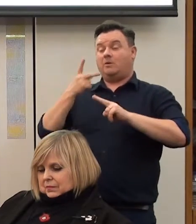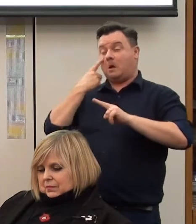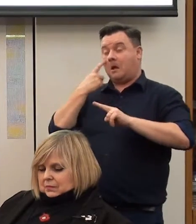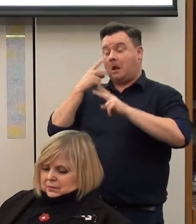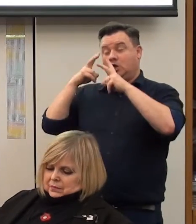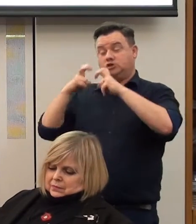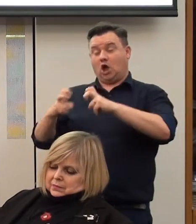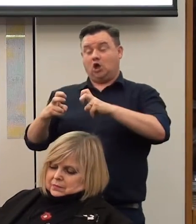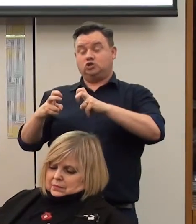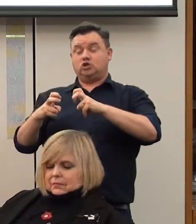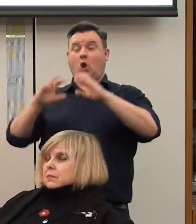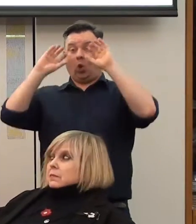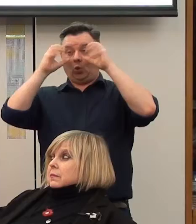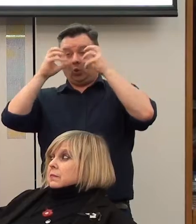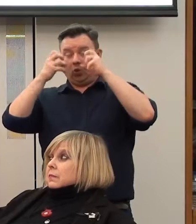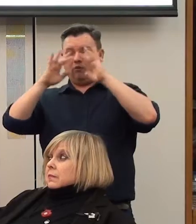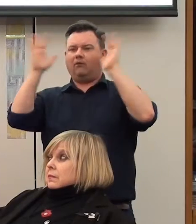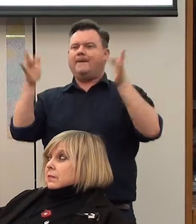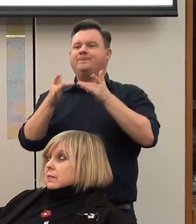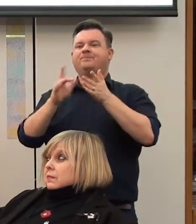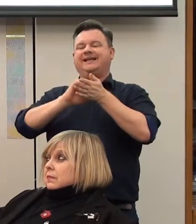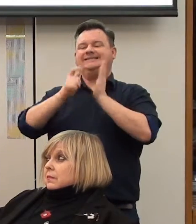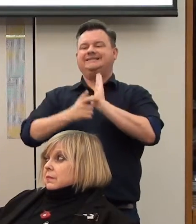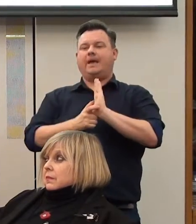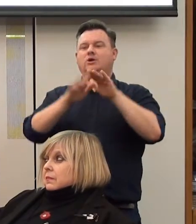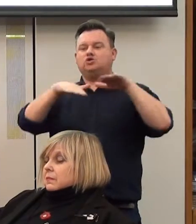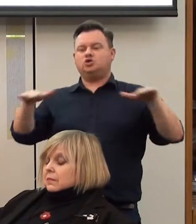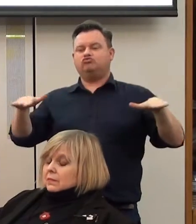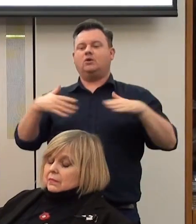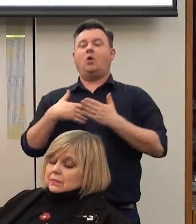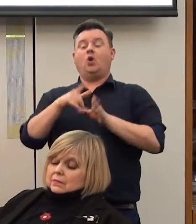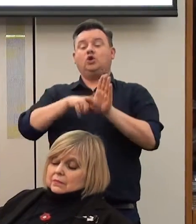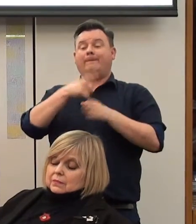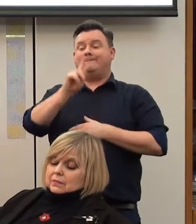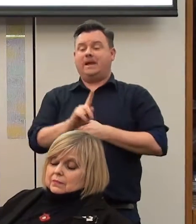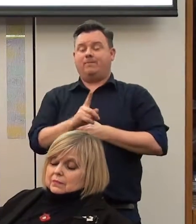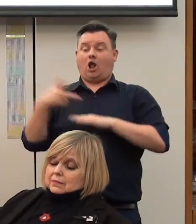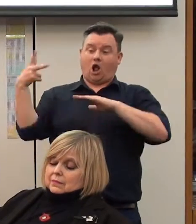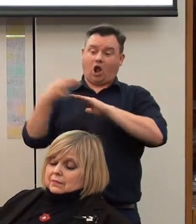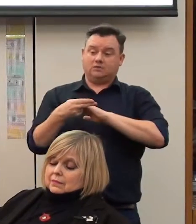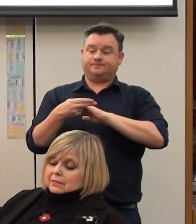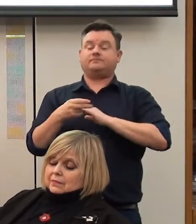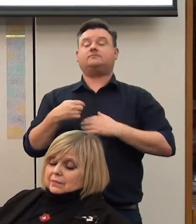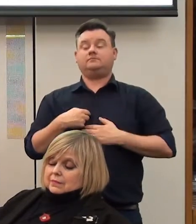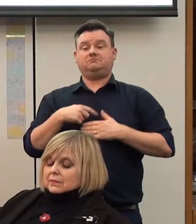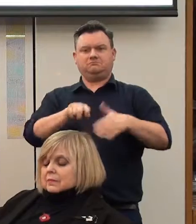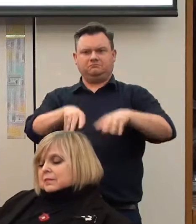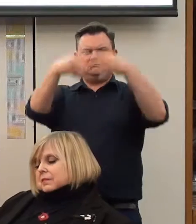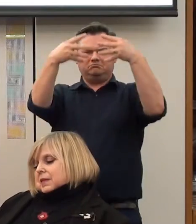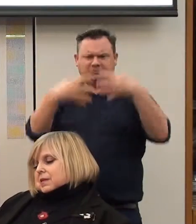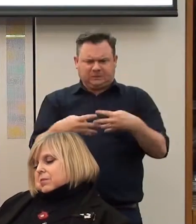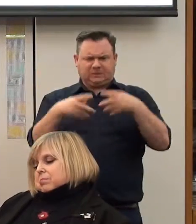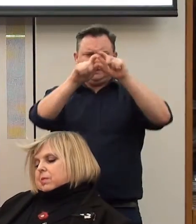if you just do a search in Google on disabled children or disabled young people in cuts, there is